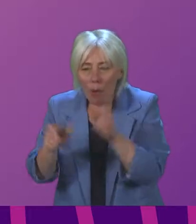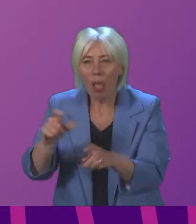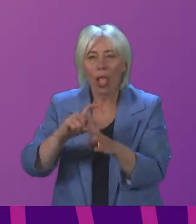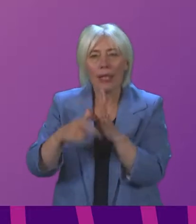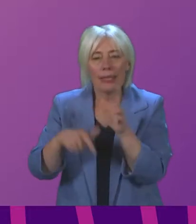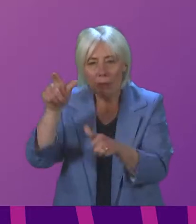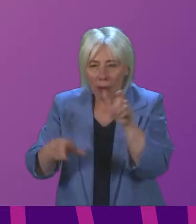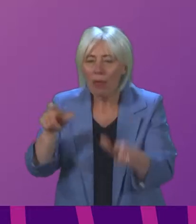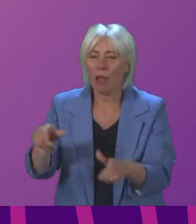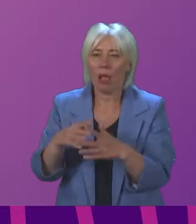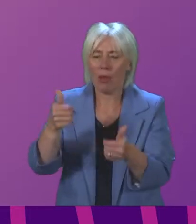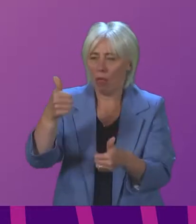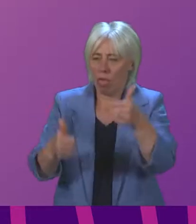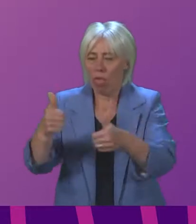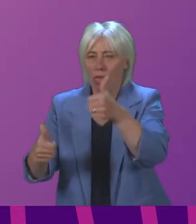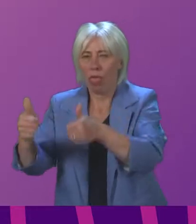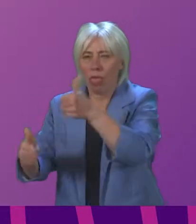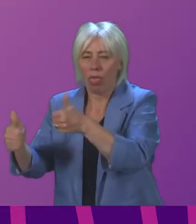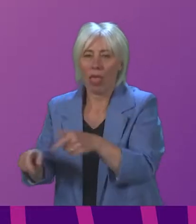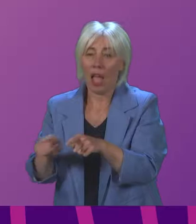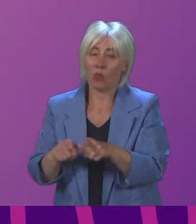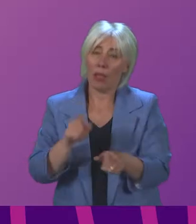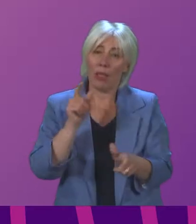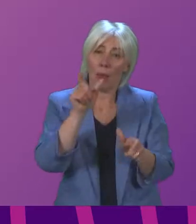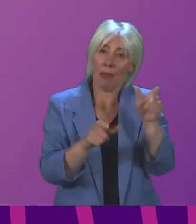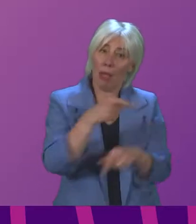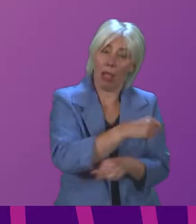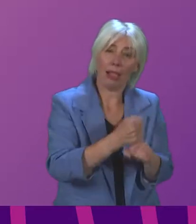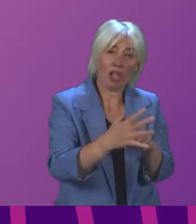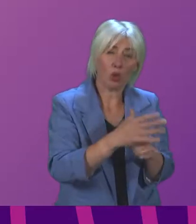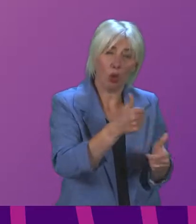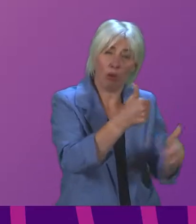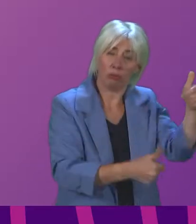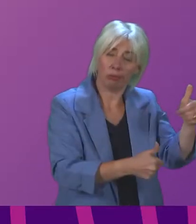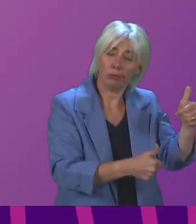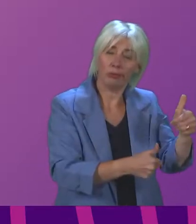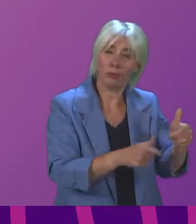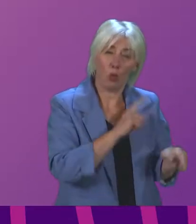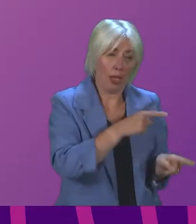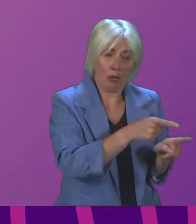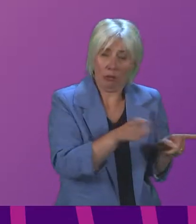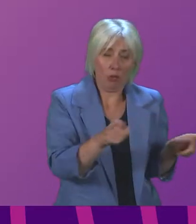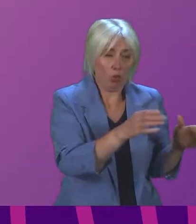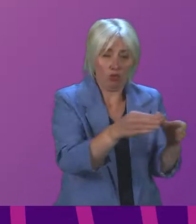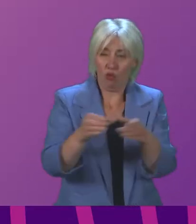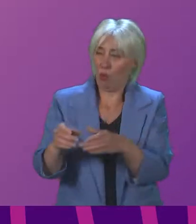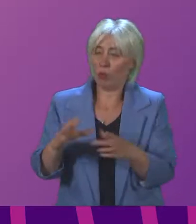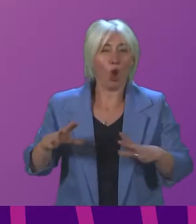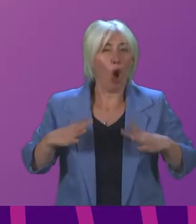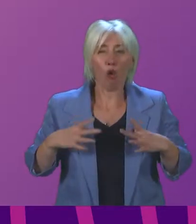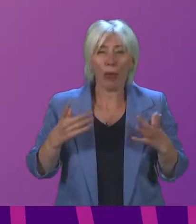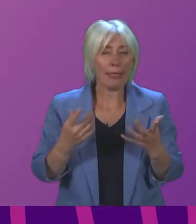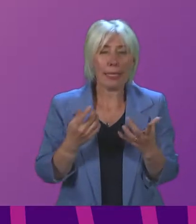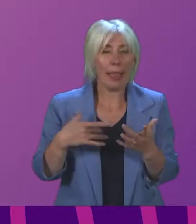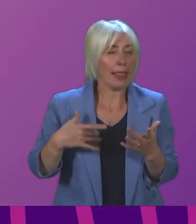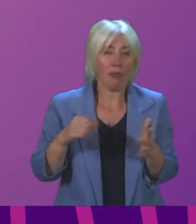It has also had a disproportionate impact on the people in Glasgow. For these groups, things were already impossibly